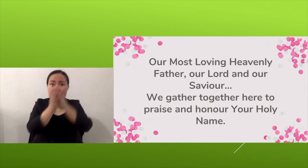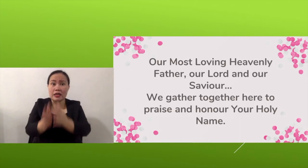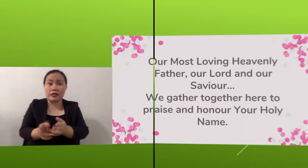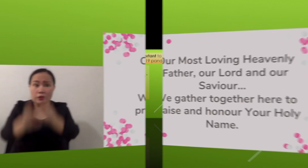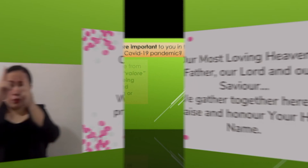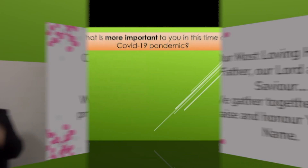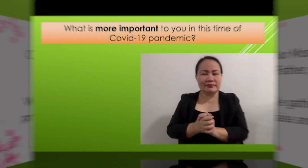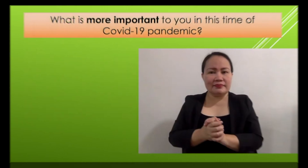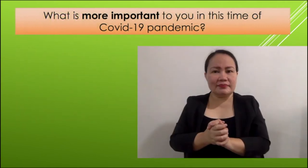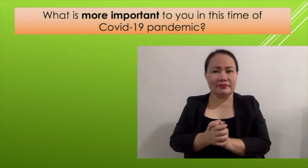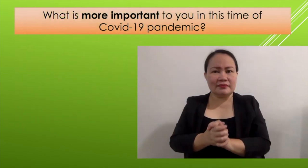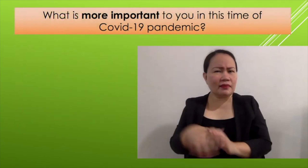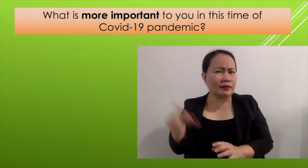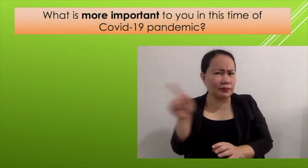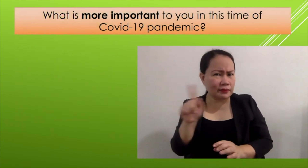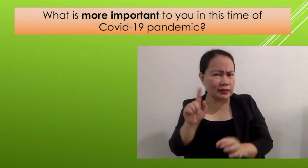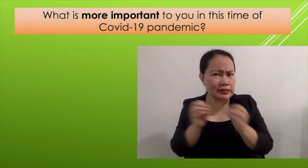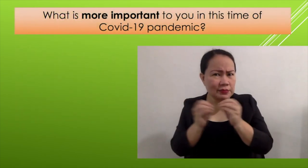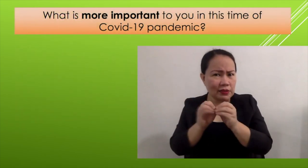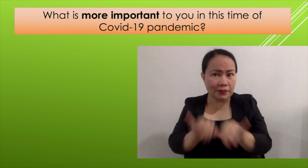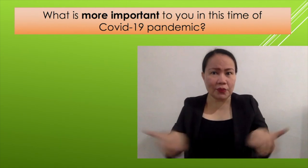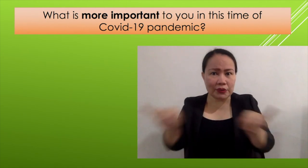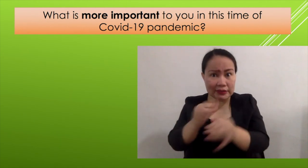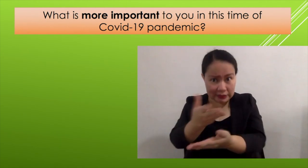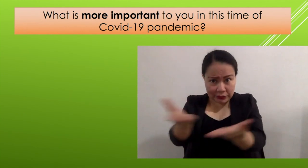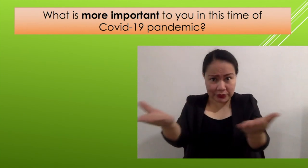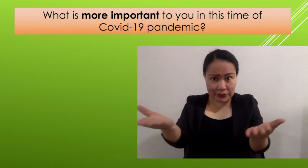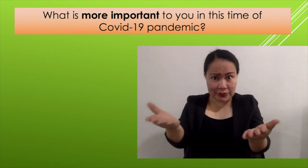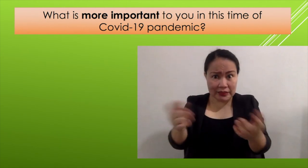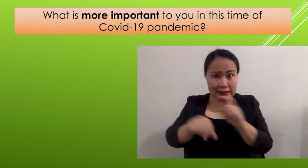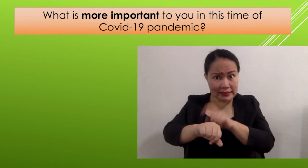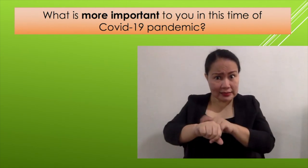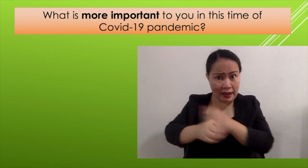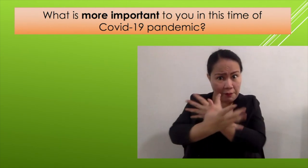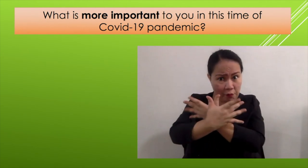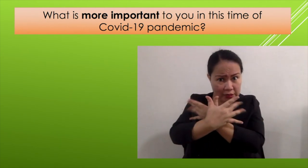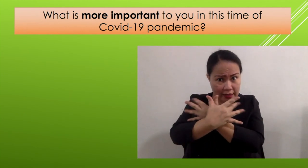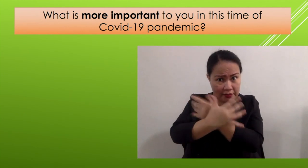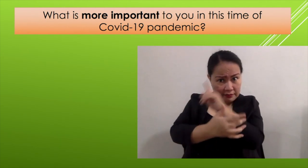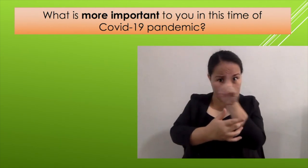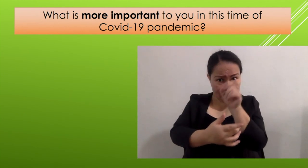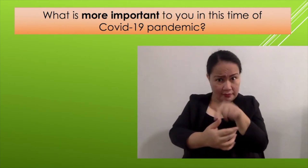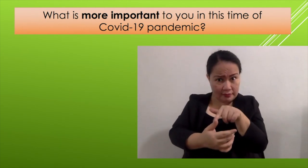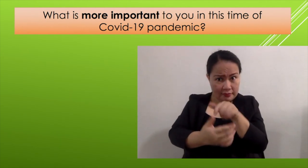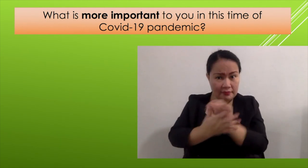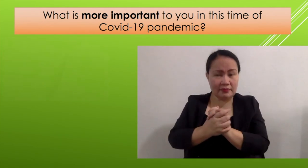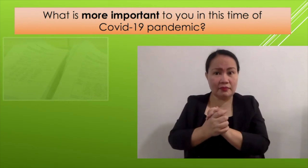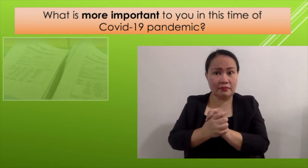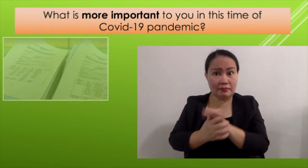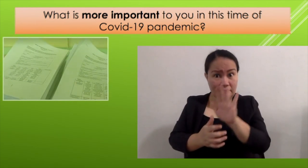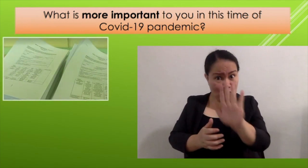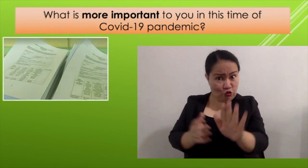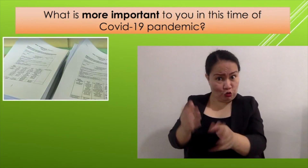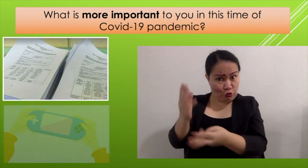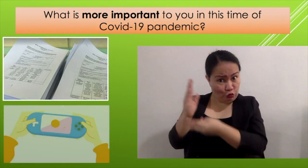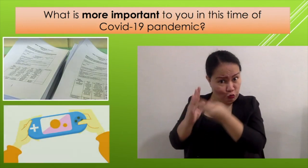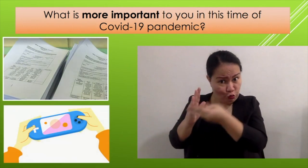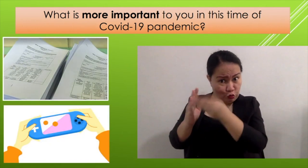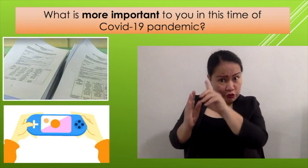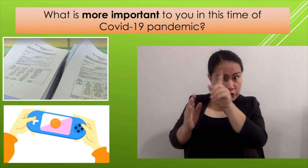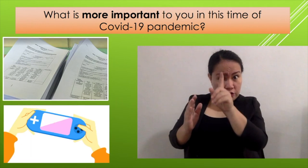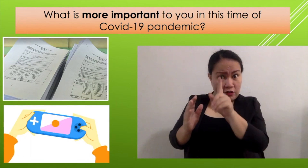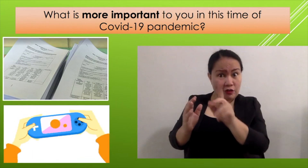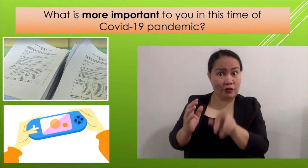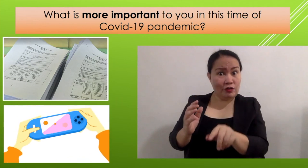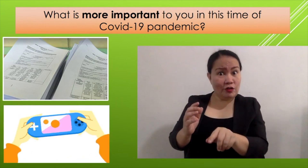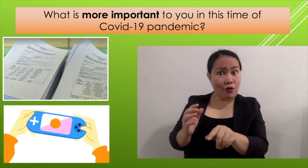your Holy Name. What is more important to you in this COVID-19 pandemic, your mojos or